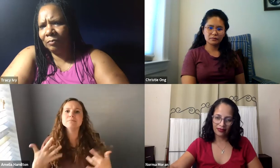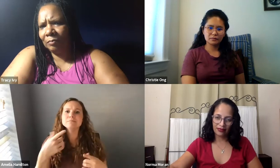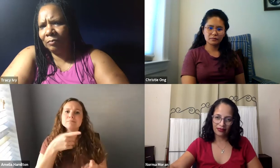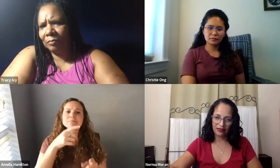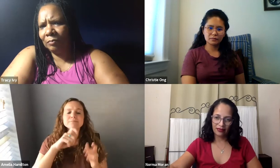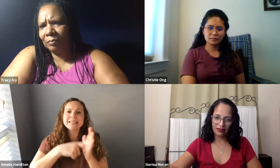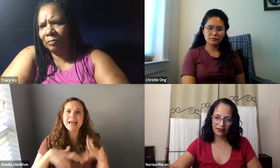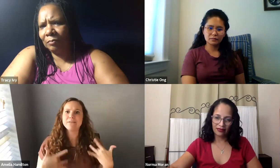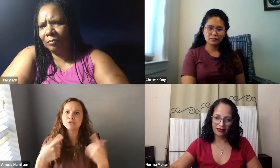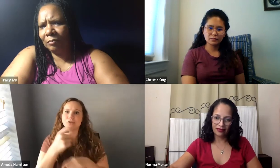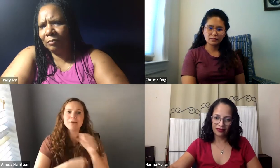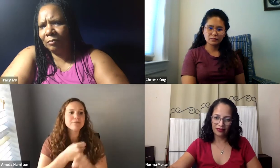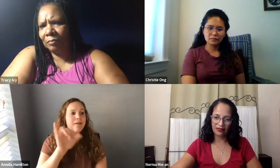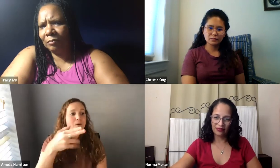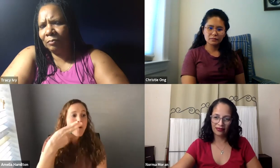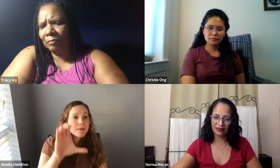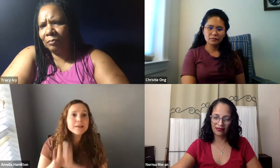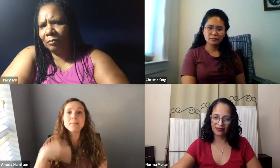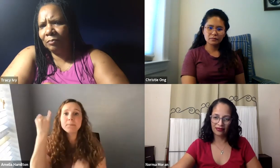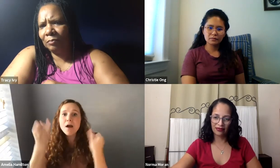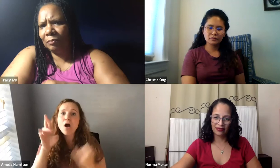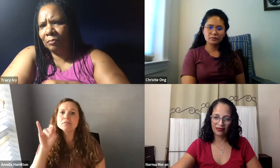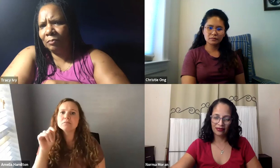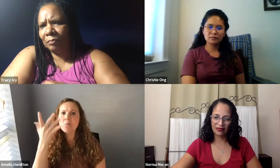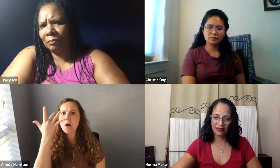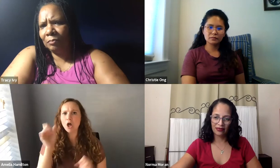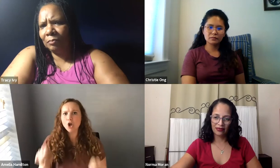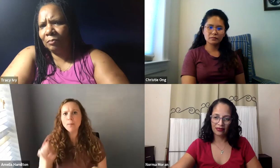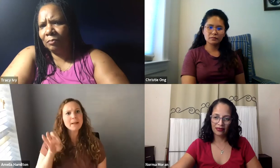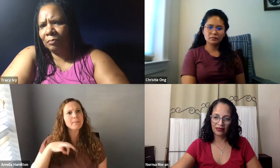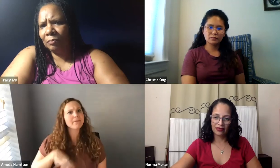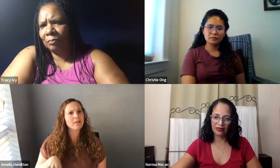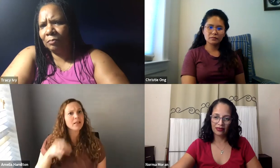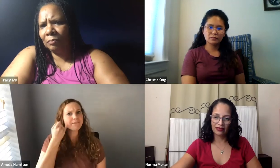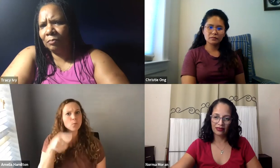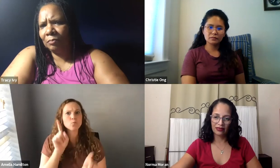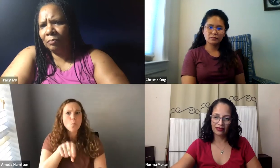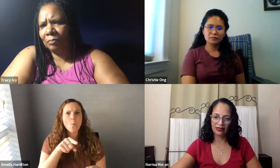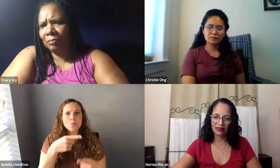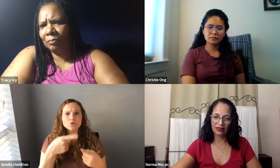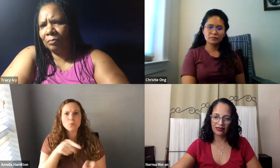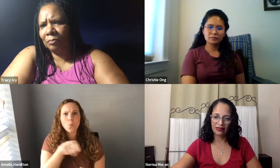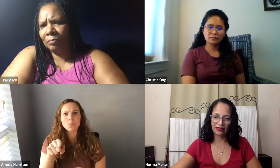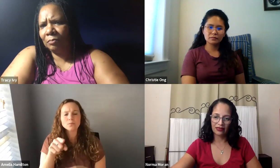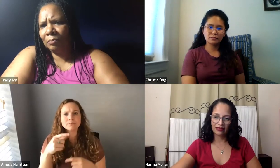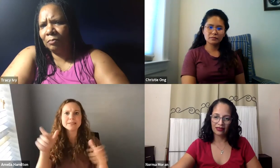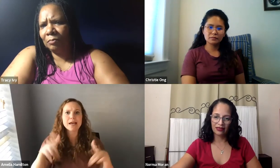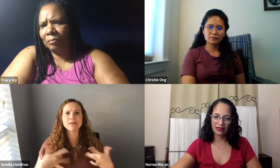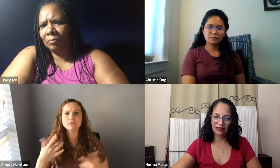Why should alumni come to campus? Why is it beneficial for alumni to come during big events